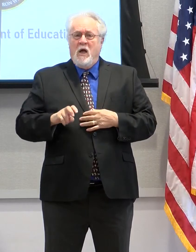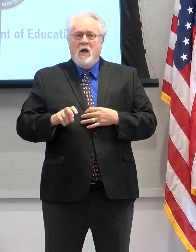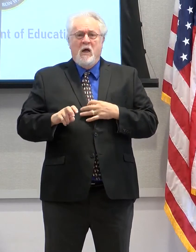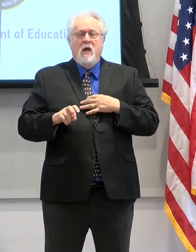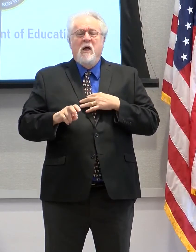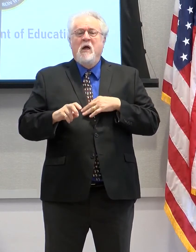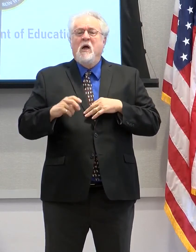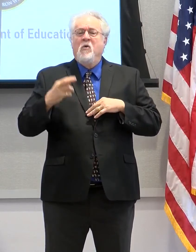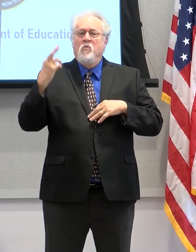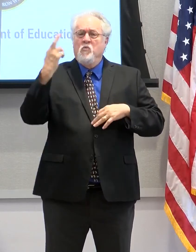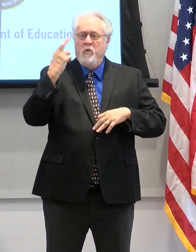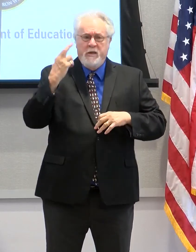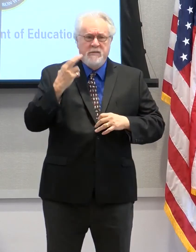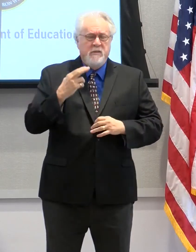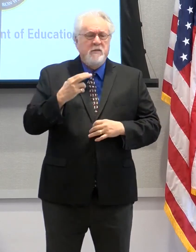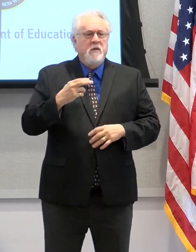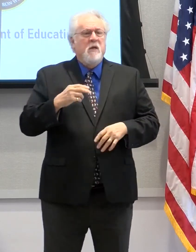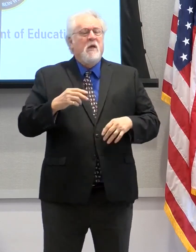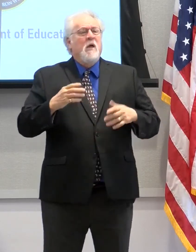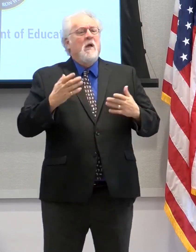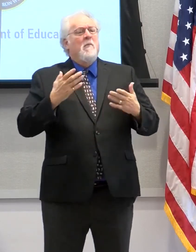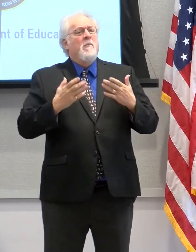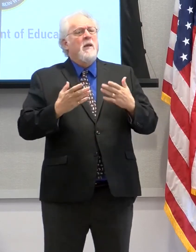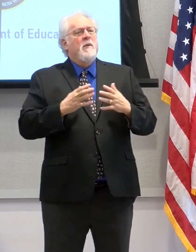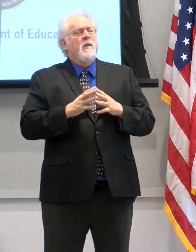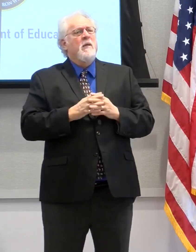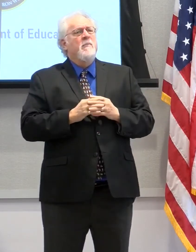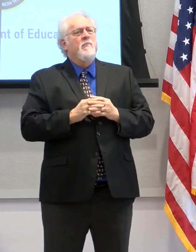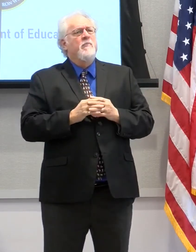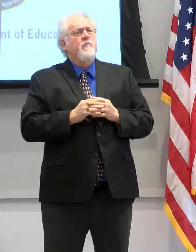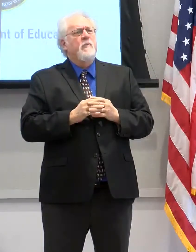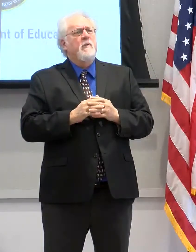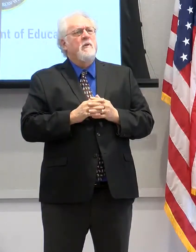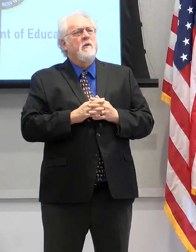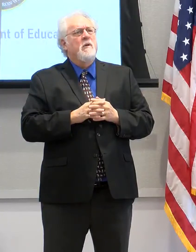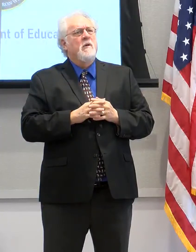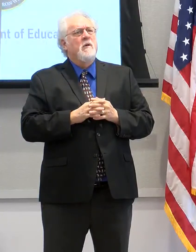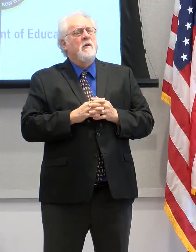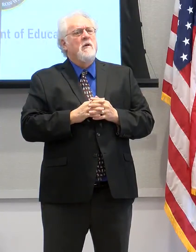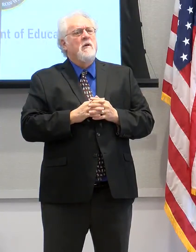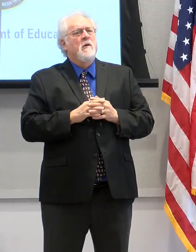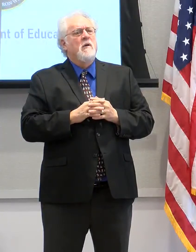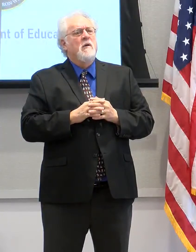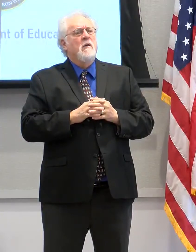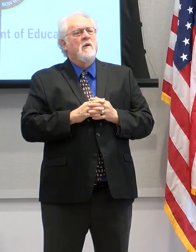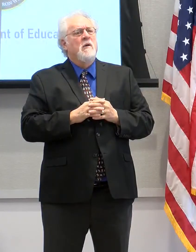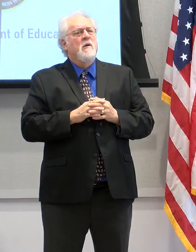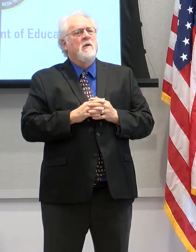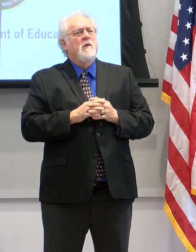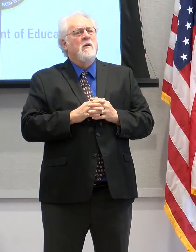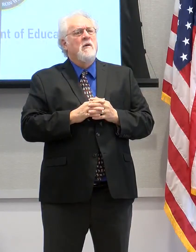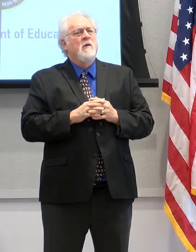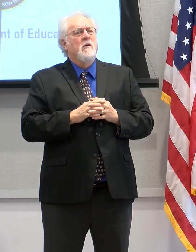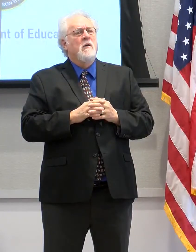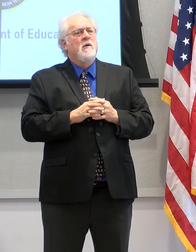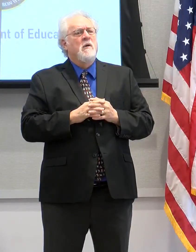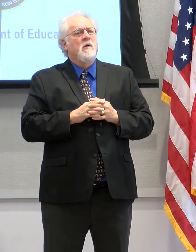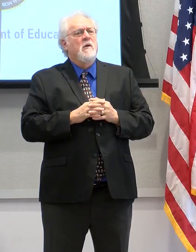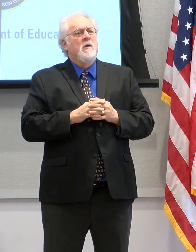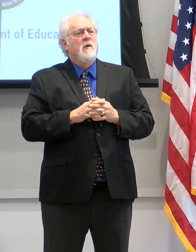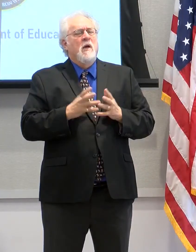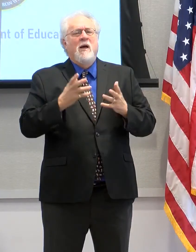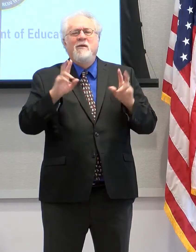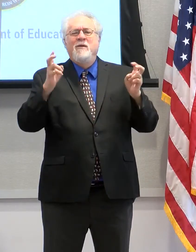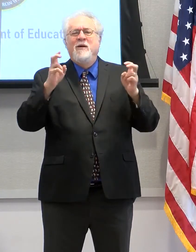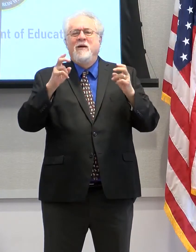some motivation, maybe a kick or